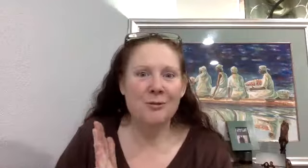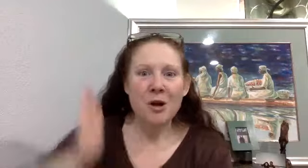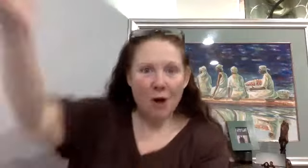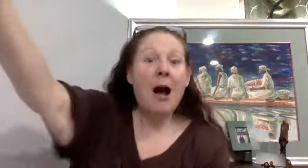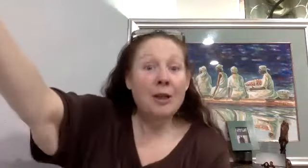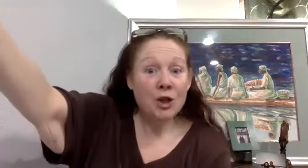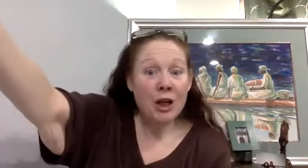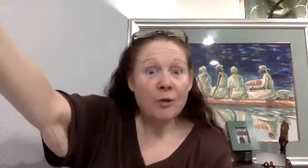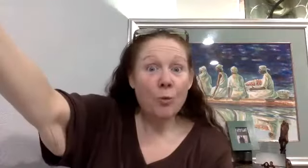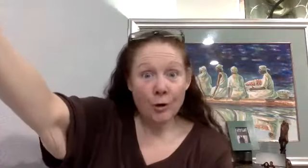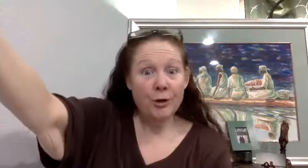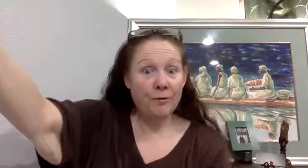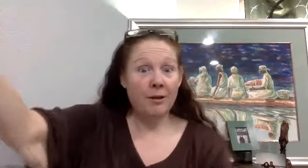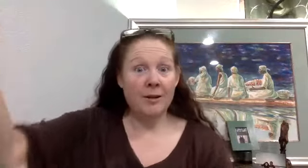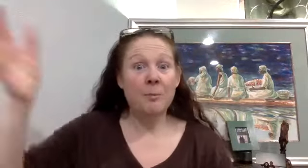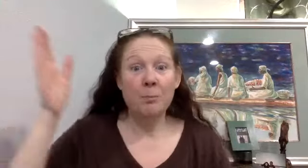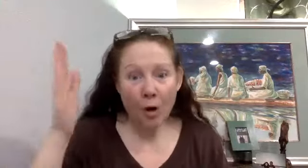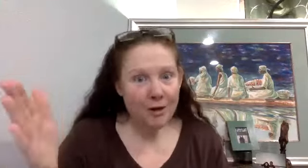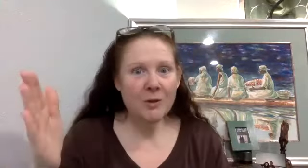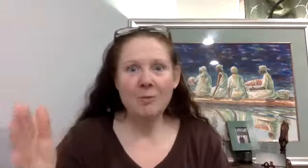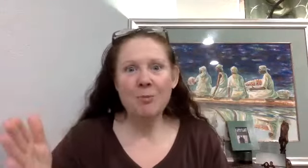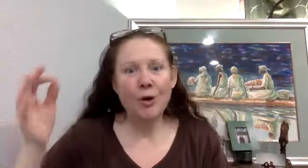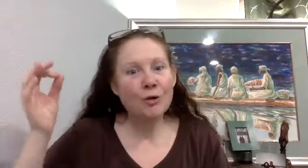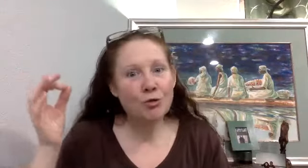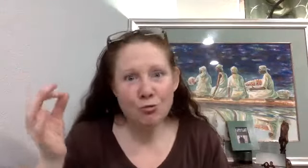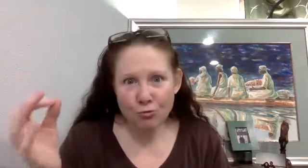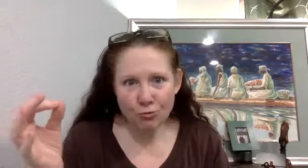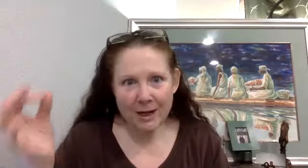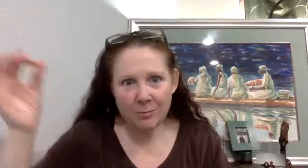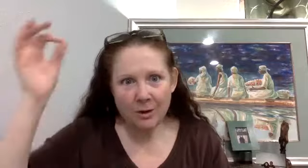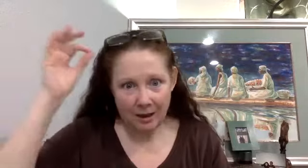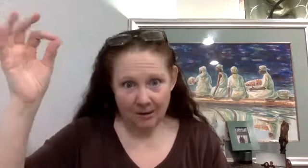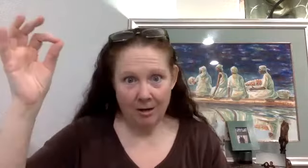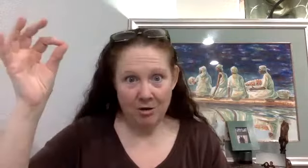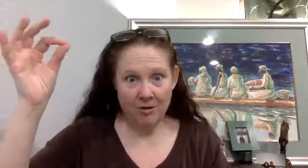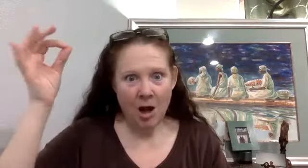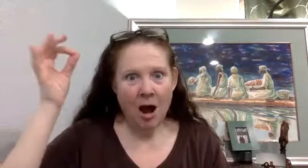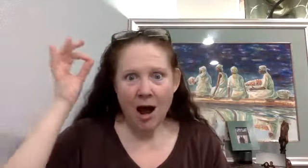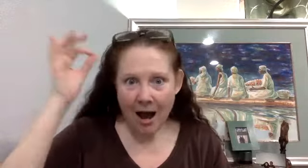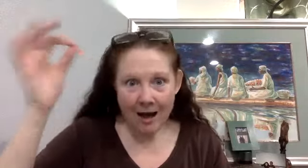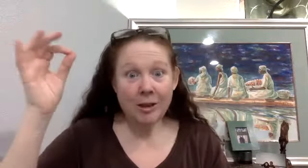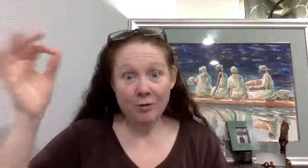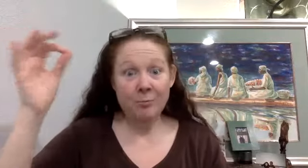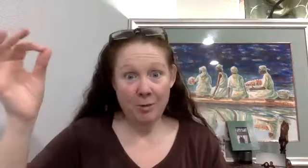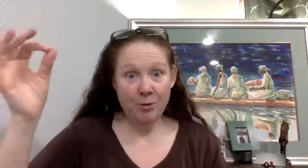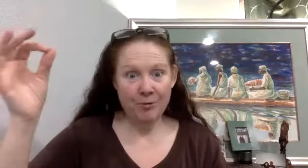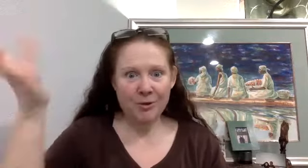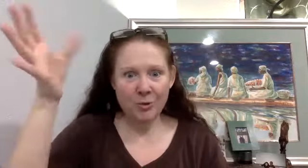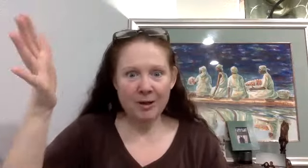go out and achieve in the world and your feelings. Parkinson's people are extremely intelligent, highly driven people. This is what